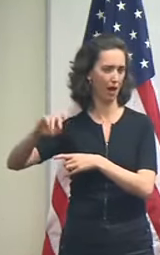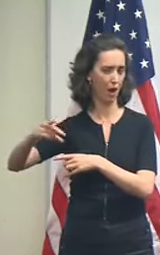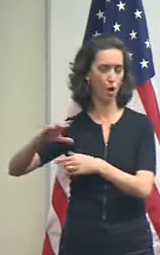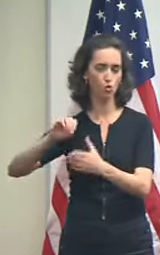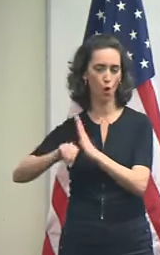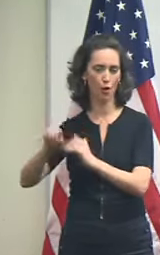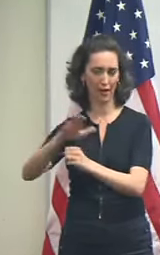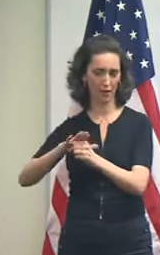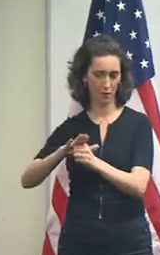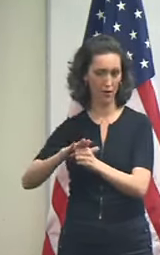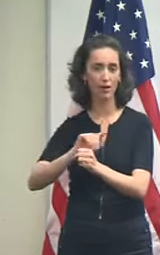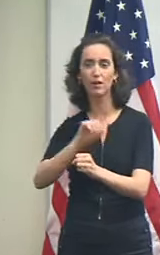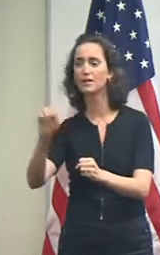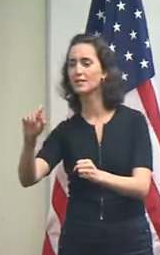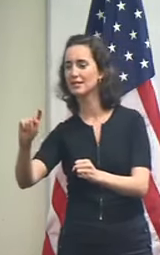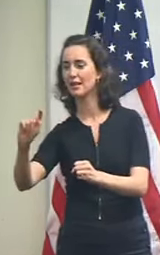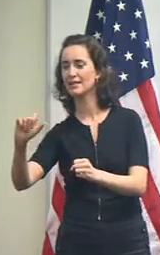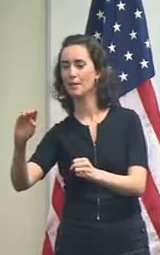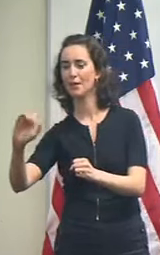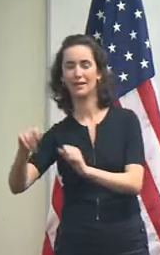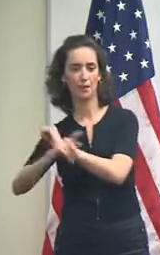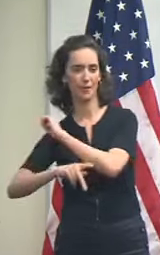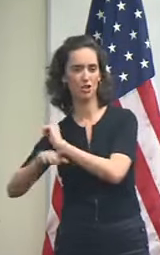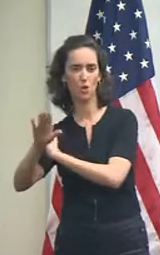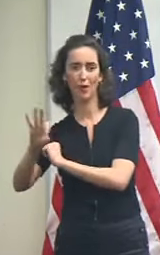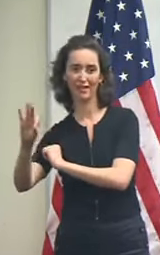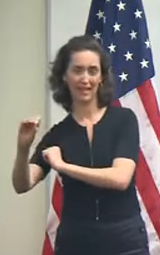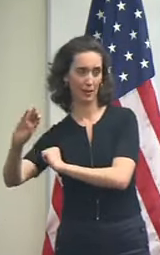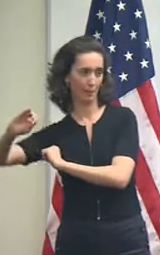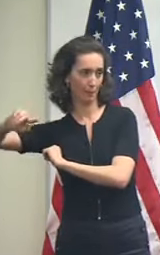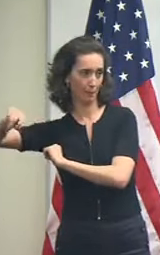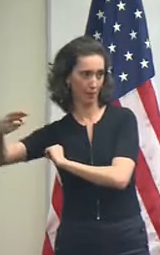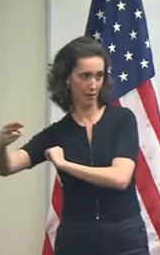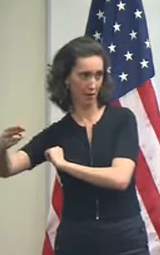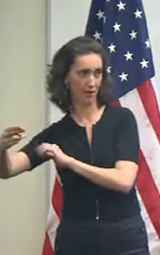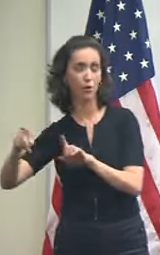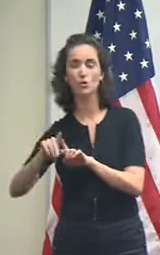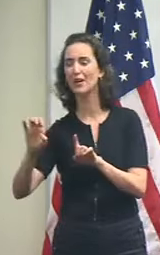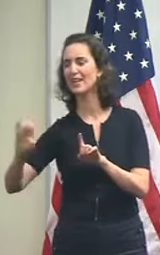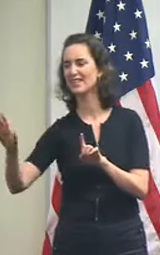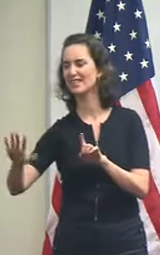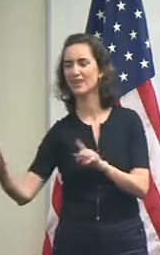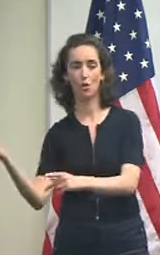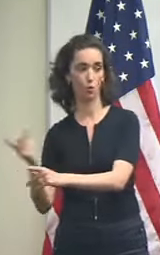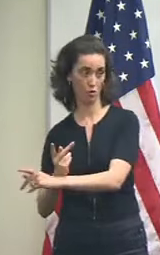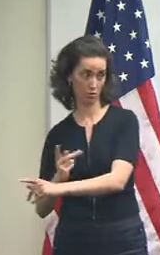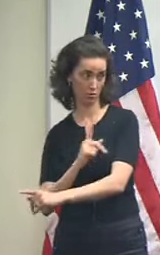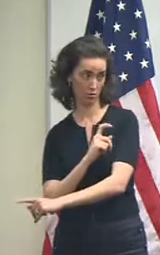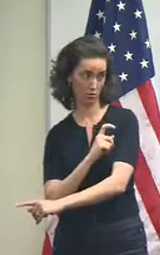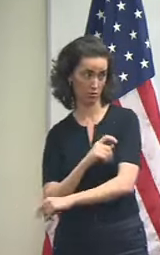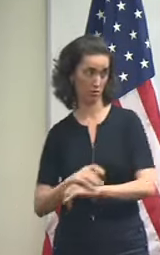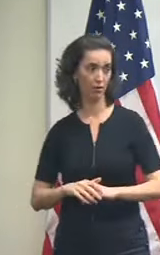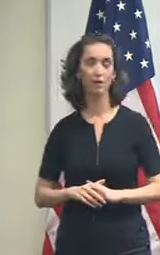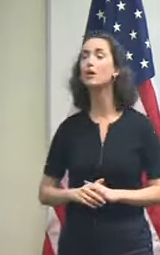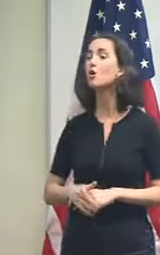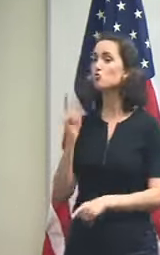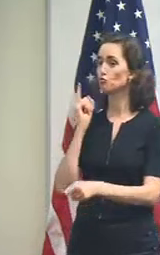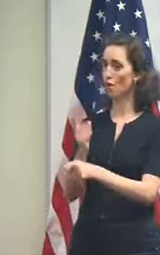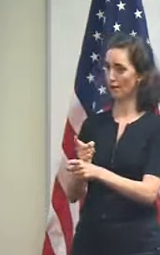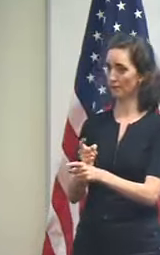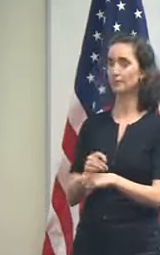miles per hour in the extended area and the shore on the east side of the storm. Correct.